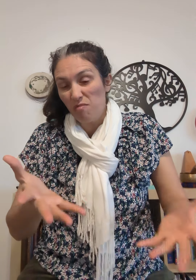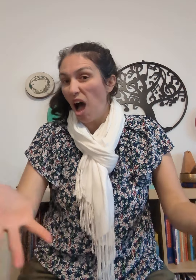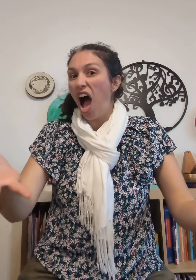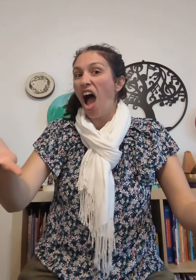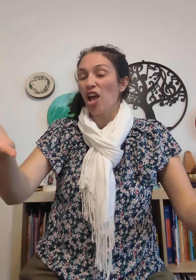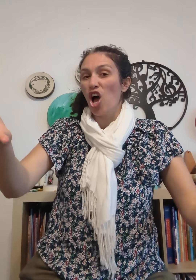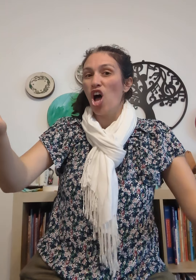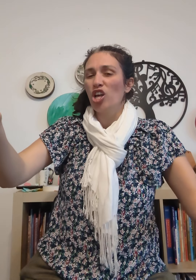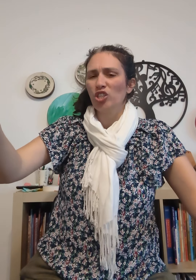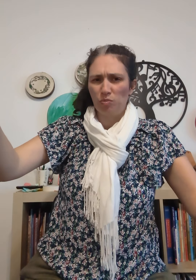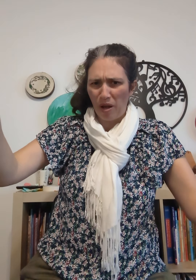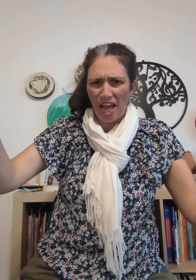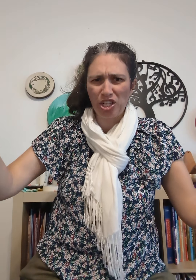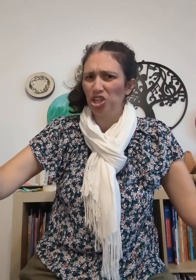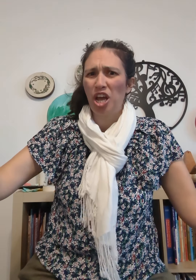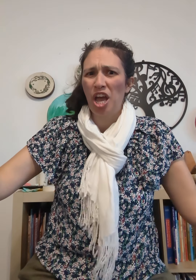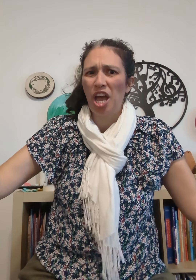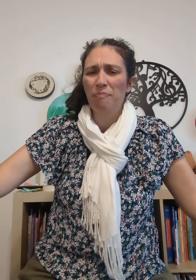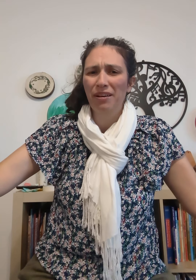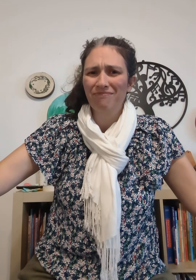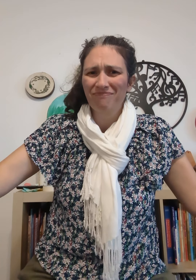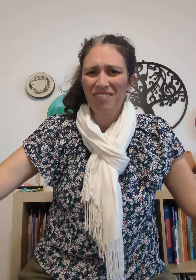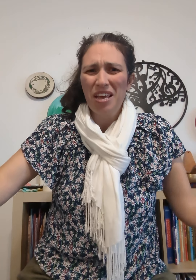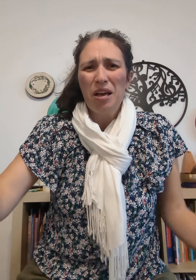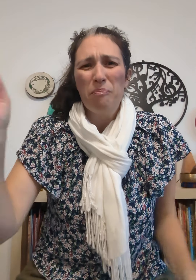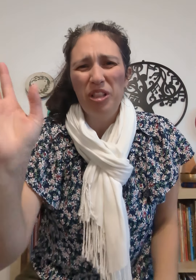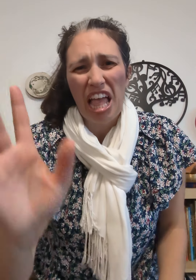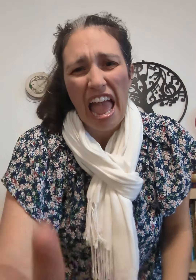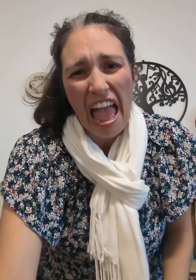miles by ship. Blah!